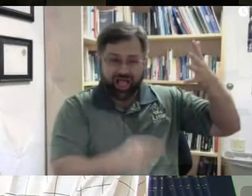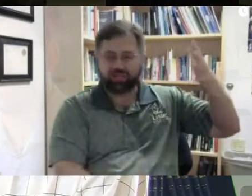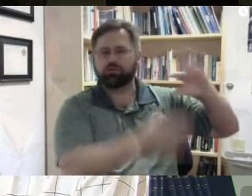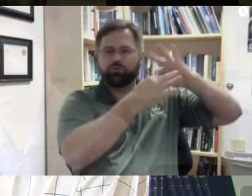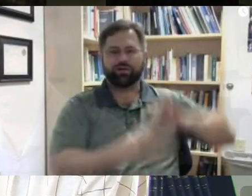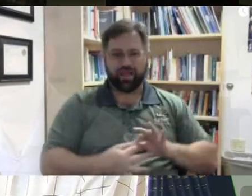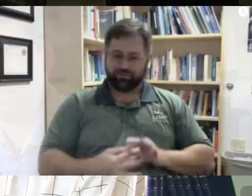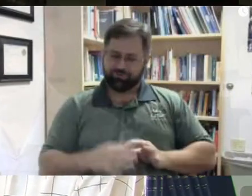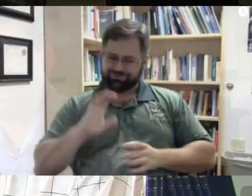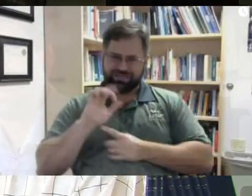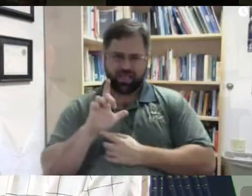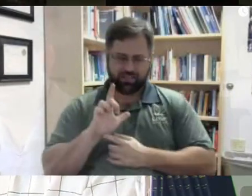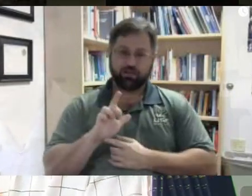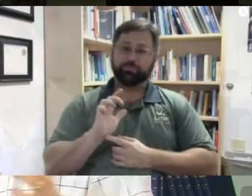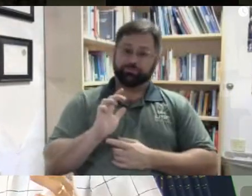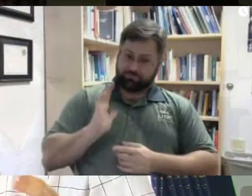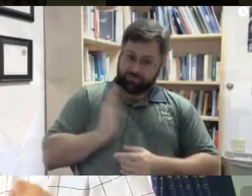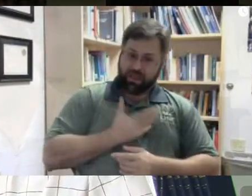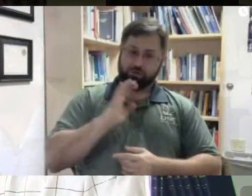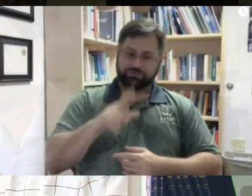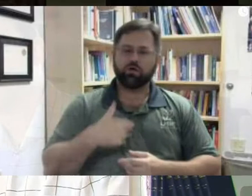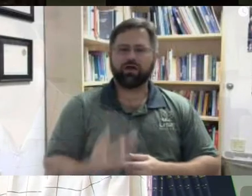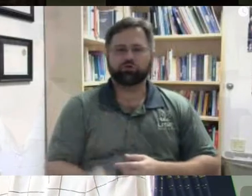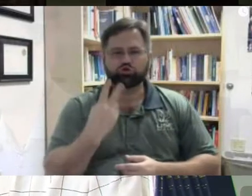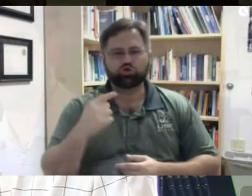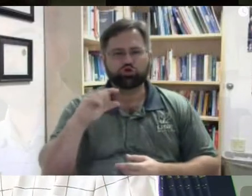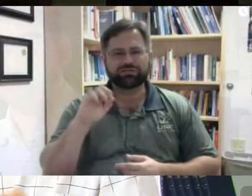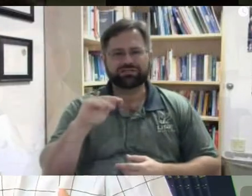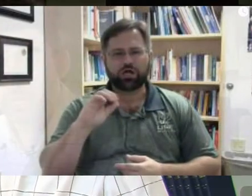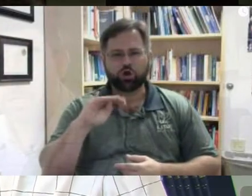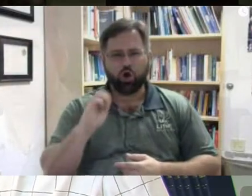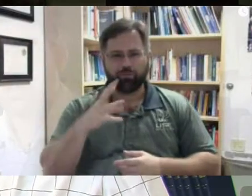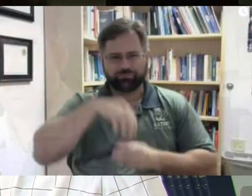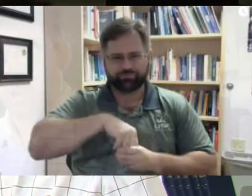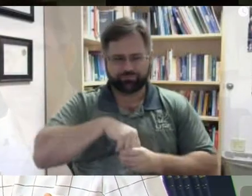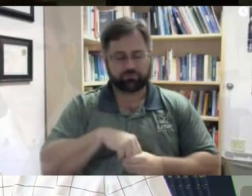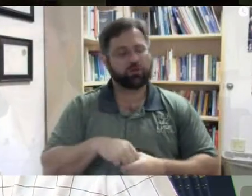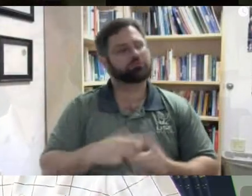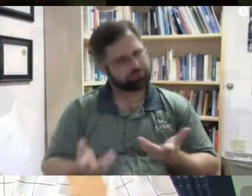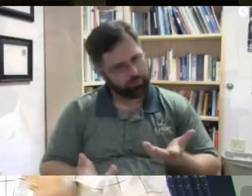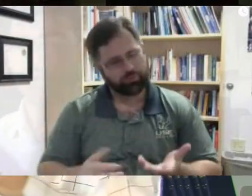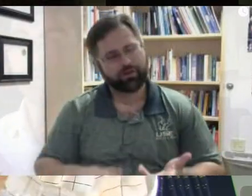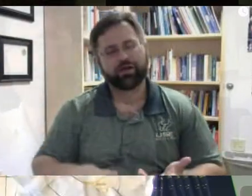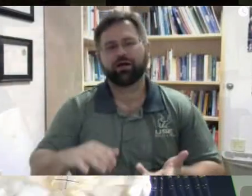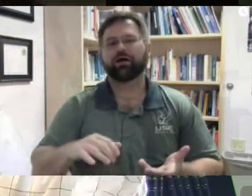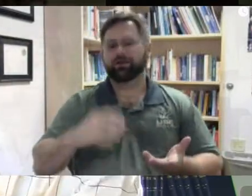every single cell. So I think this is why complex life arose only once on Earth as a result of a unique